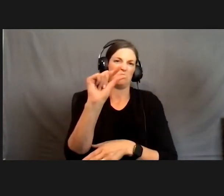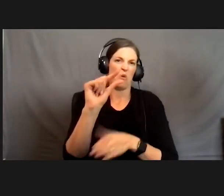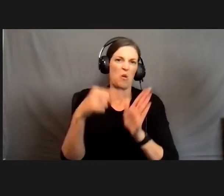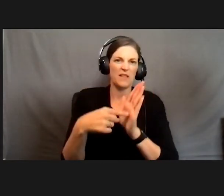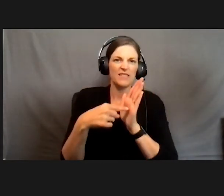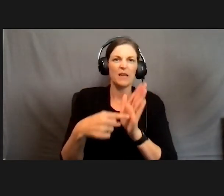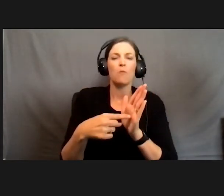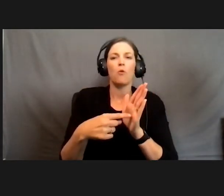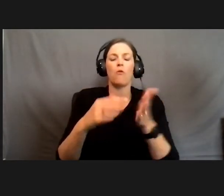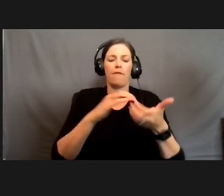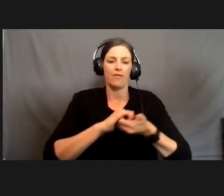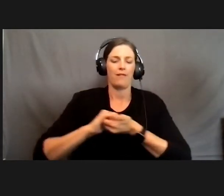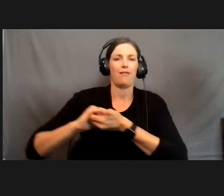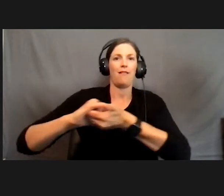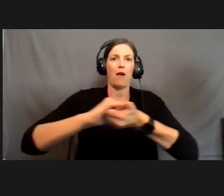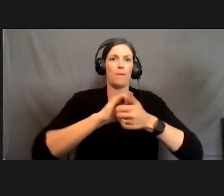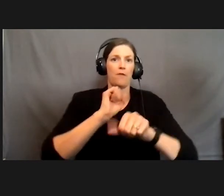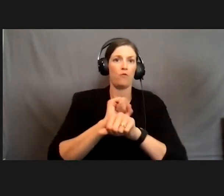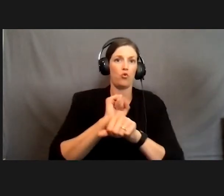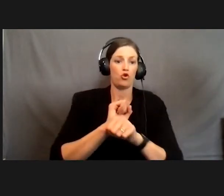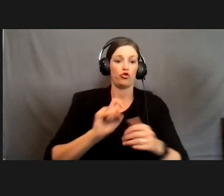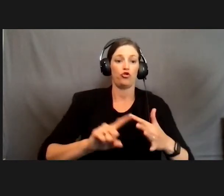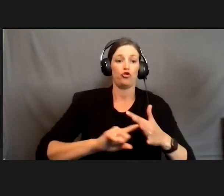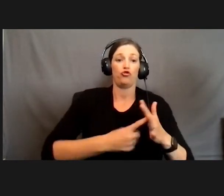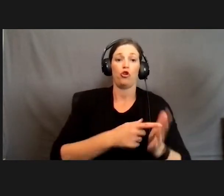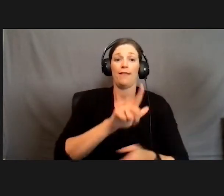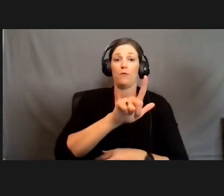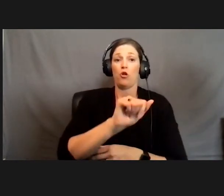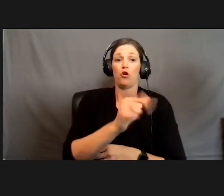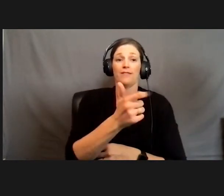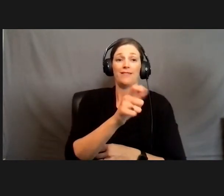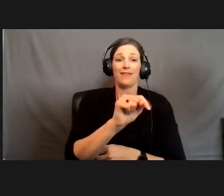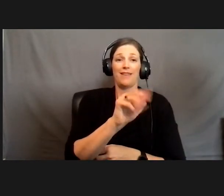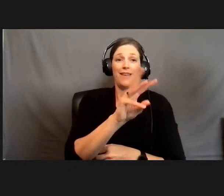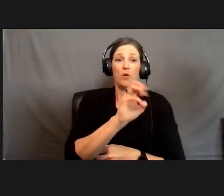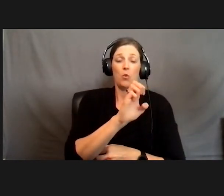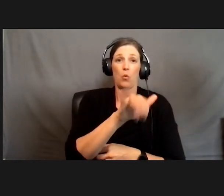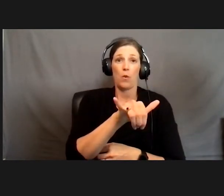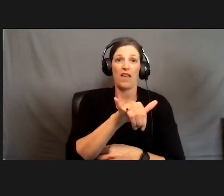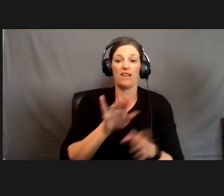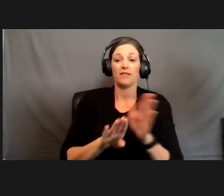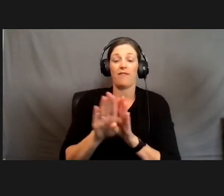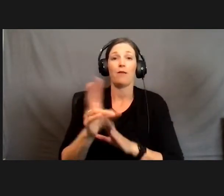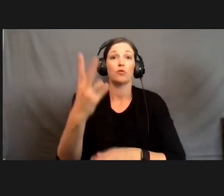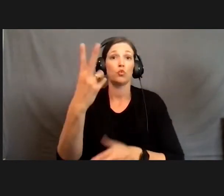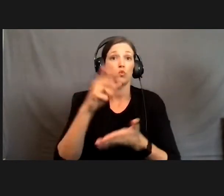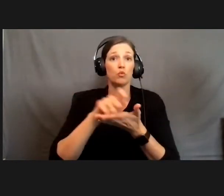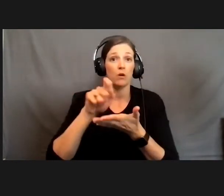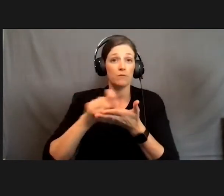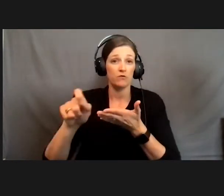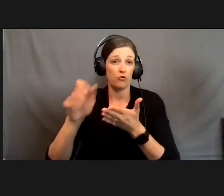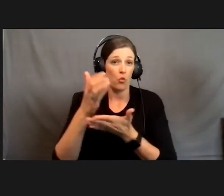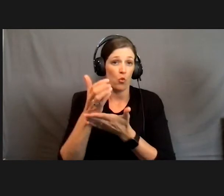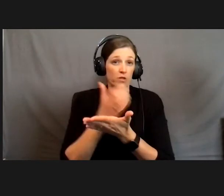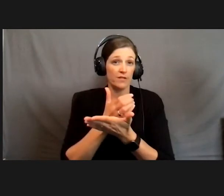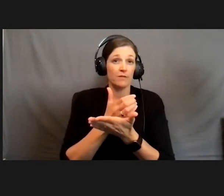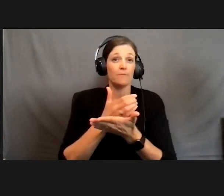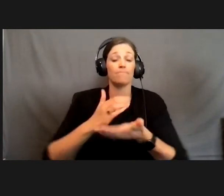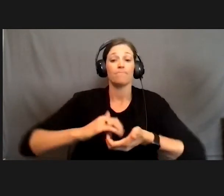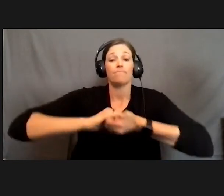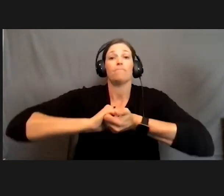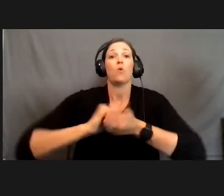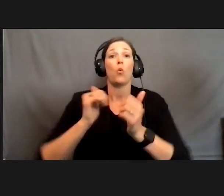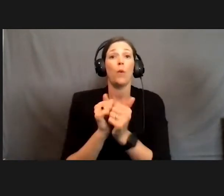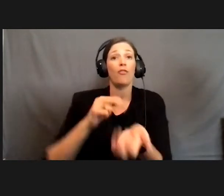kind of collaborative work that's been started in the liberal arts gateway. We developed two composition courses in tandem with the nursing department